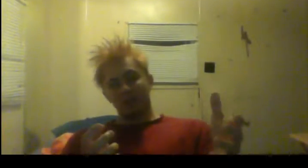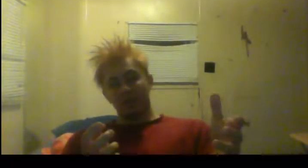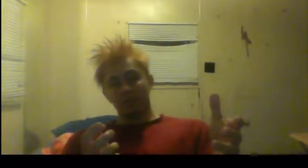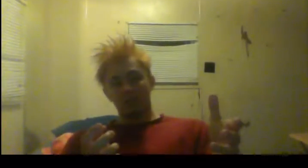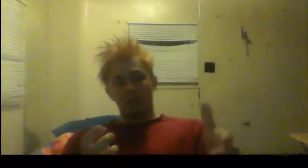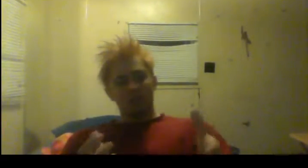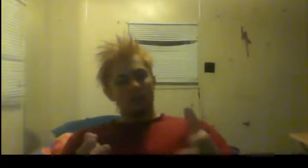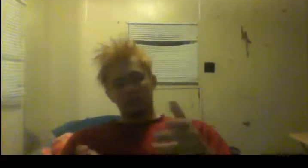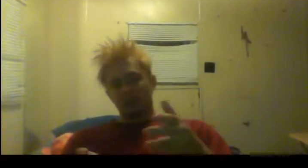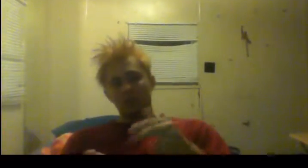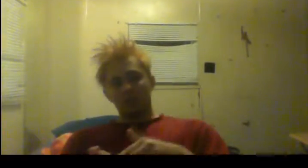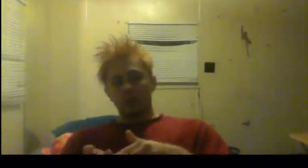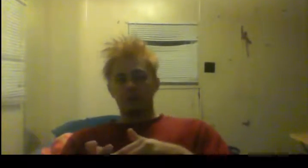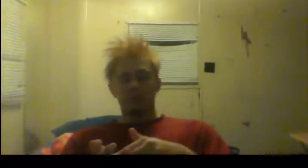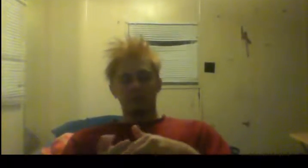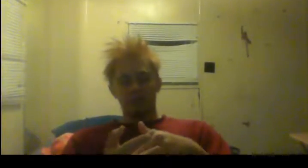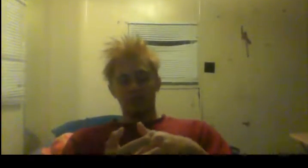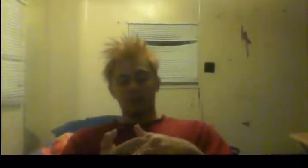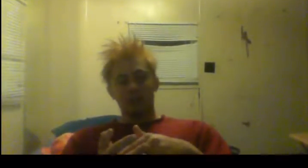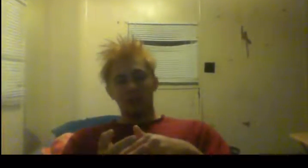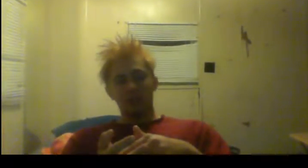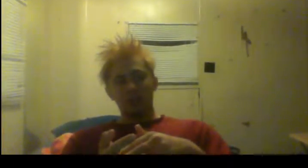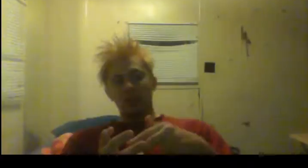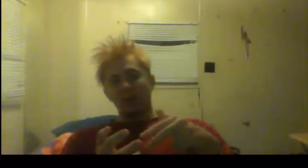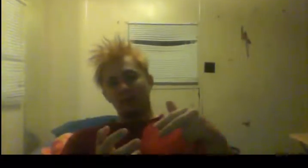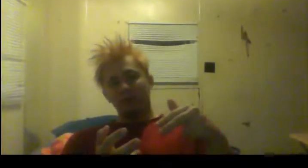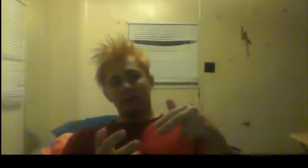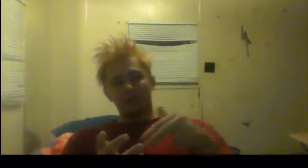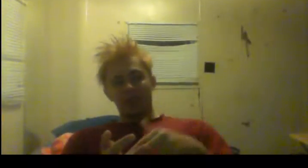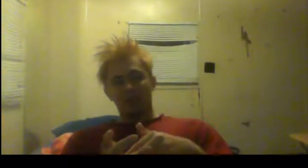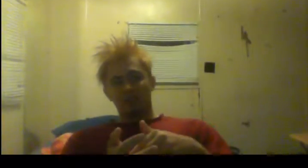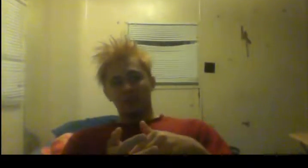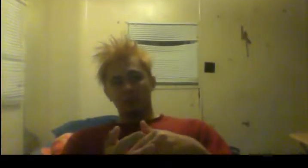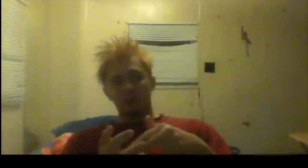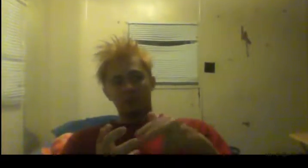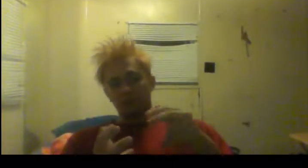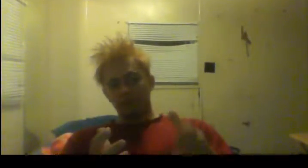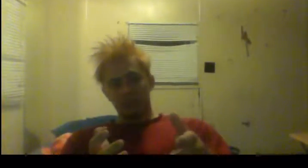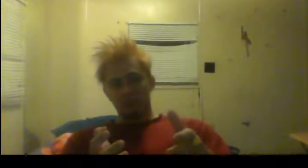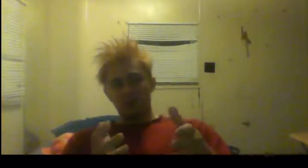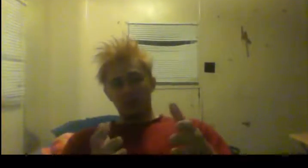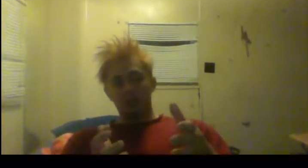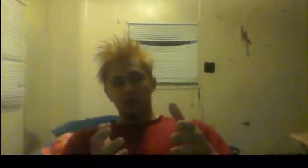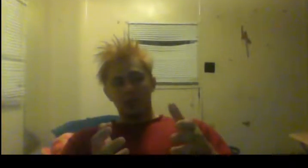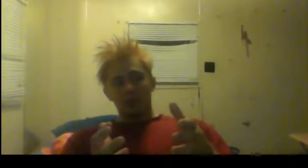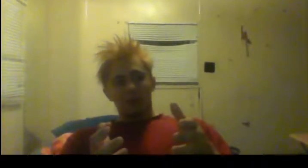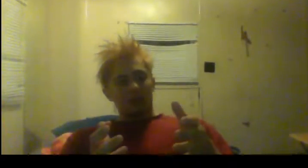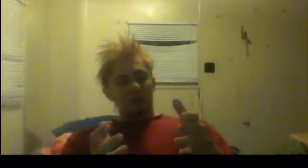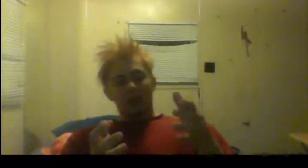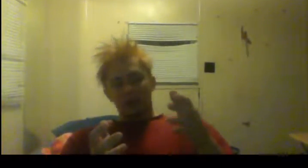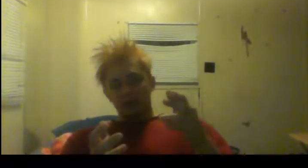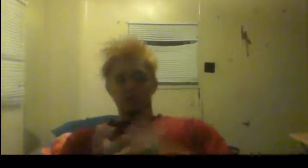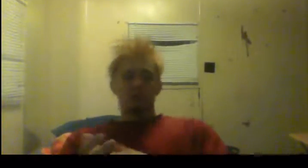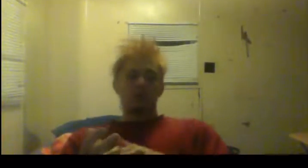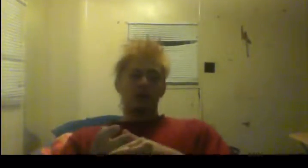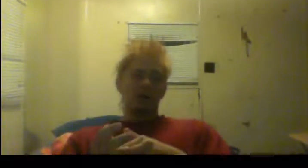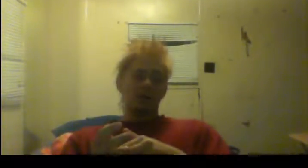eggs. You just eat whatever you feel like eating and if that satisfies you for your first meal, you got to listen to your body.